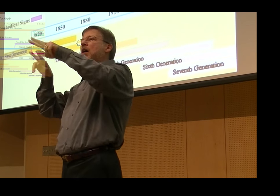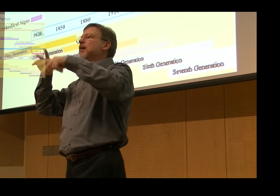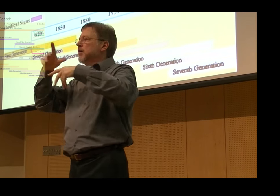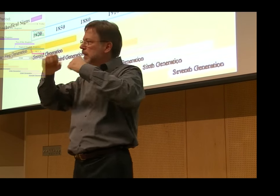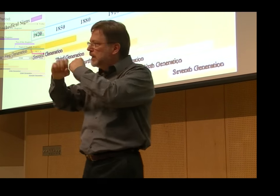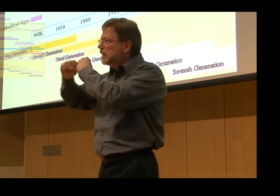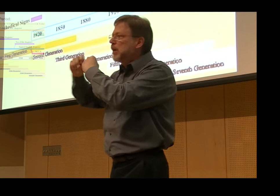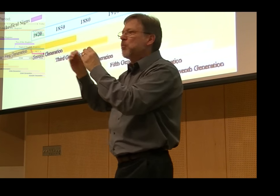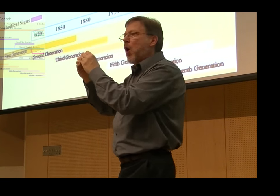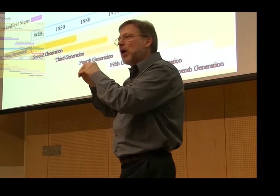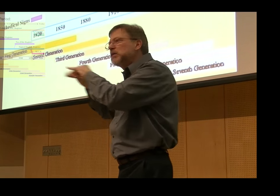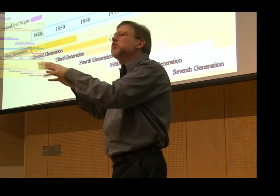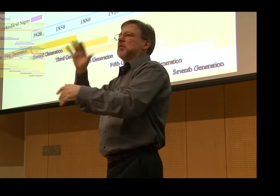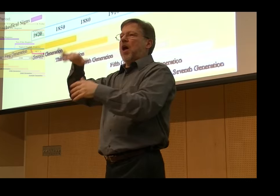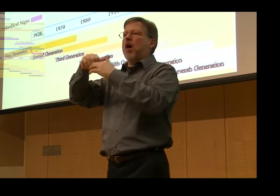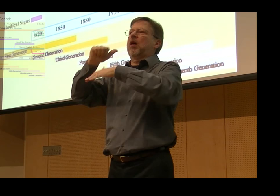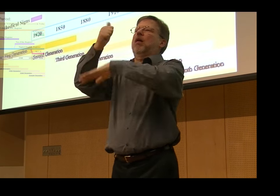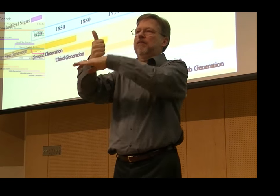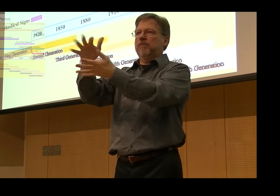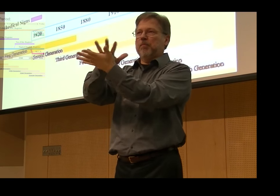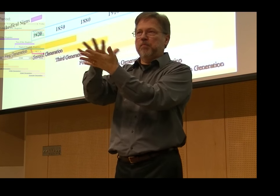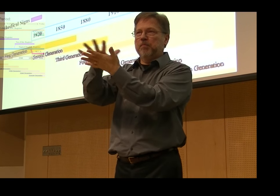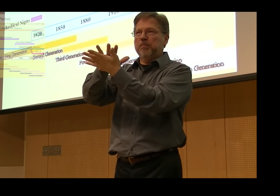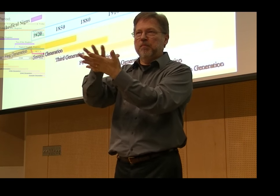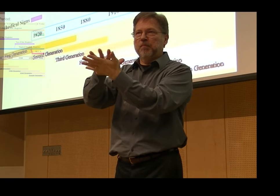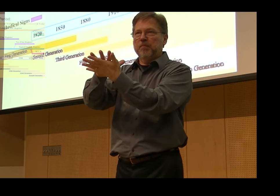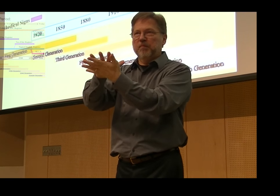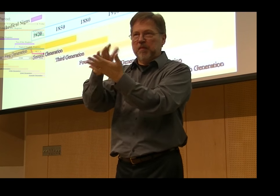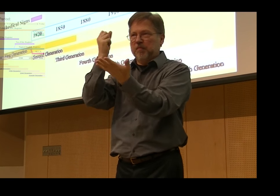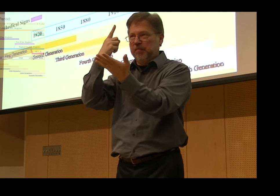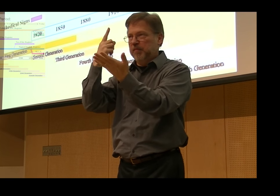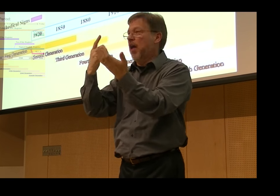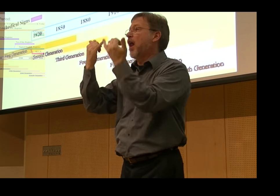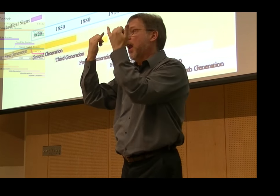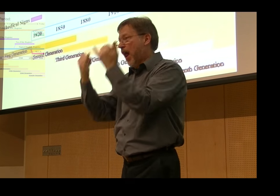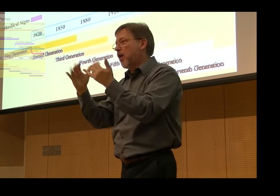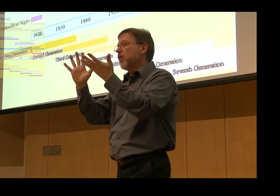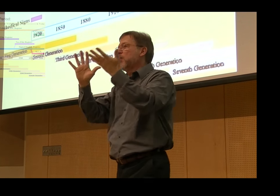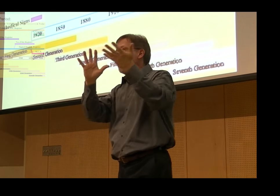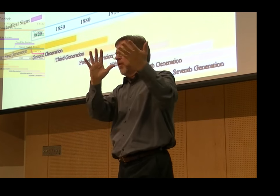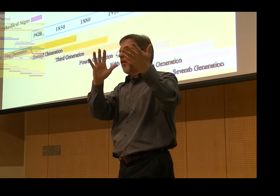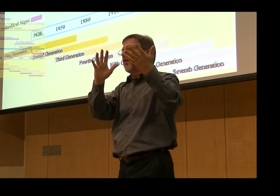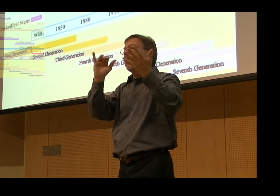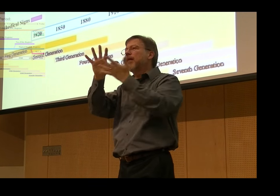represent the elite of the signers of that time who were looked up to and revered.